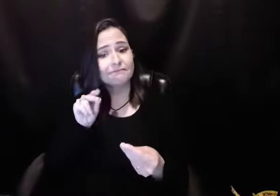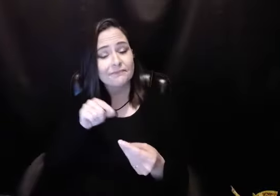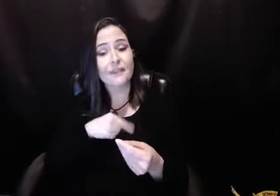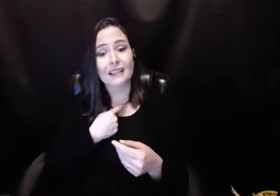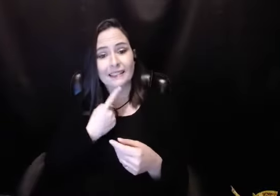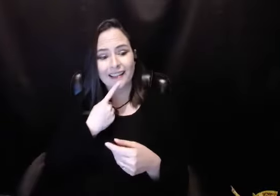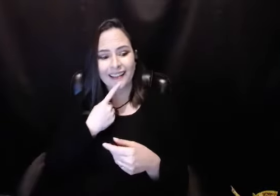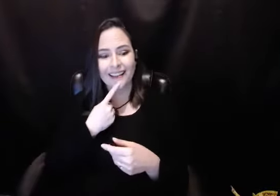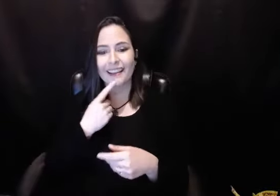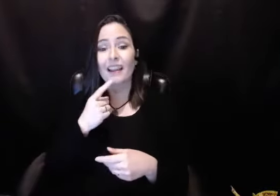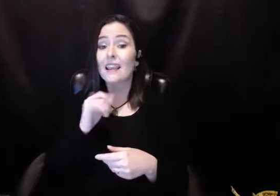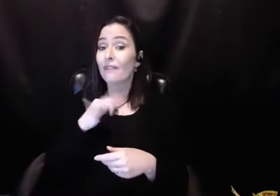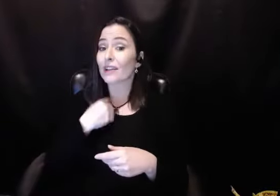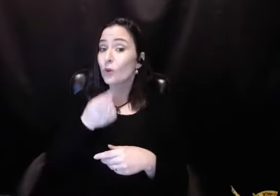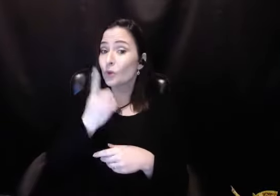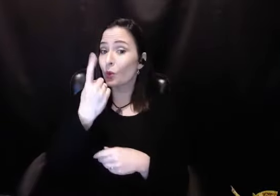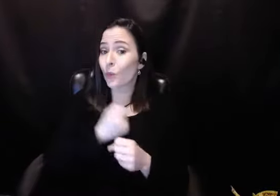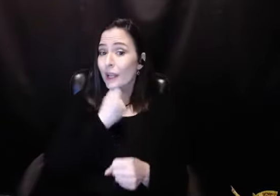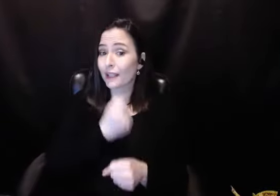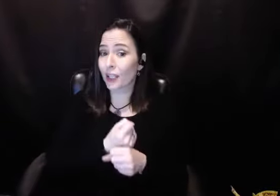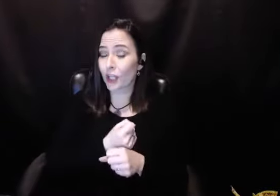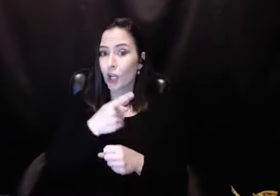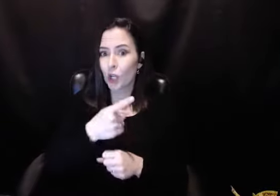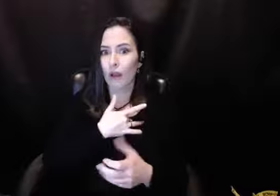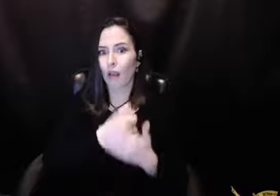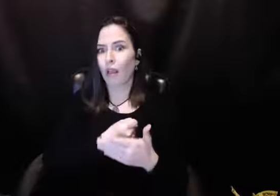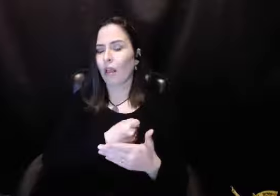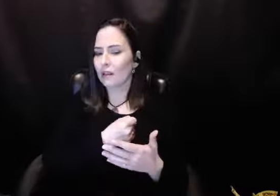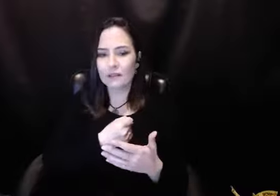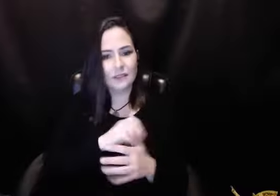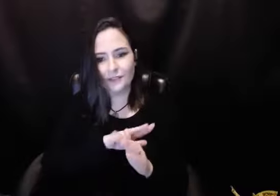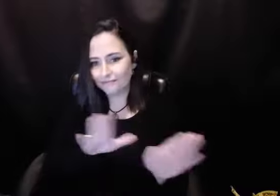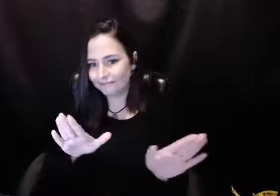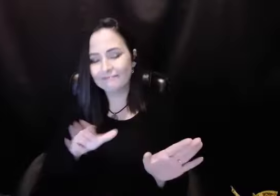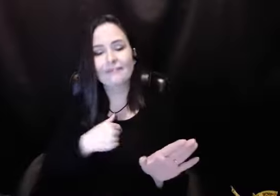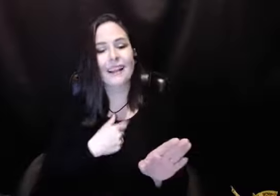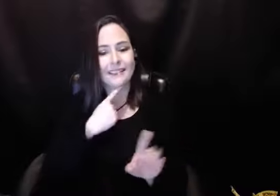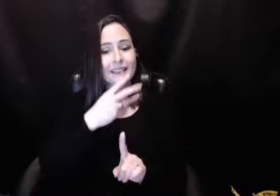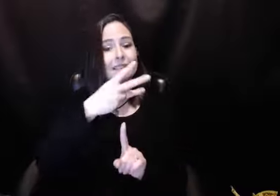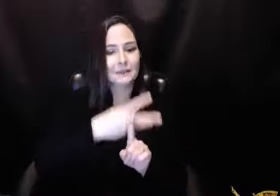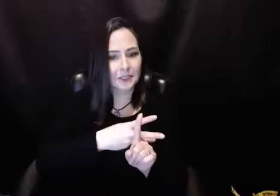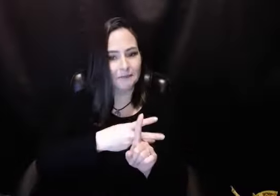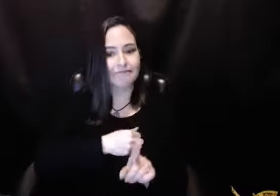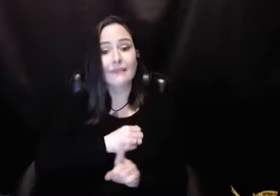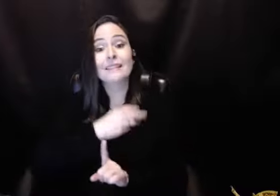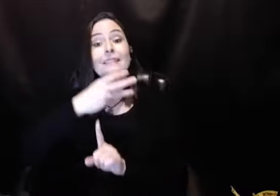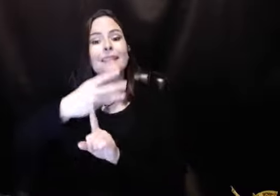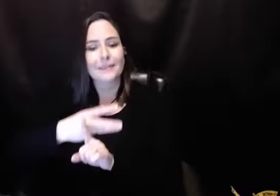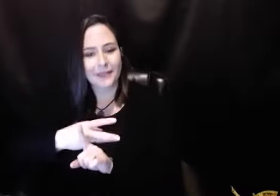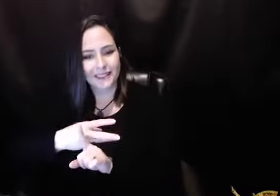And he said, you're kidding me. I said, no, I always tell everybody you can't for a year. But I said, when I told you a year, you went to absolute cardiac arrest.